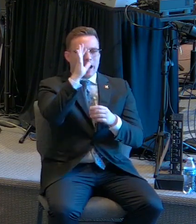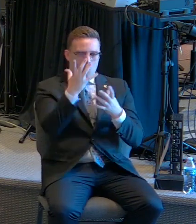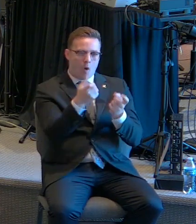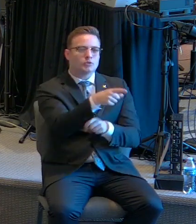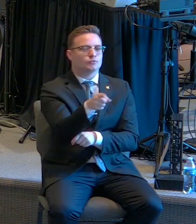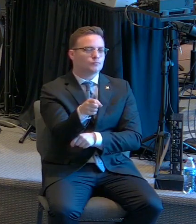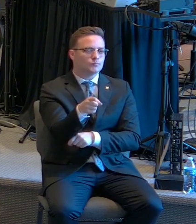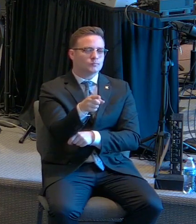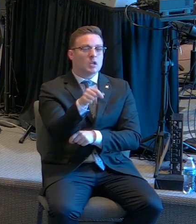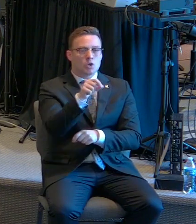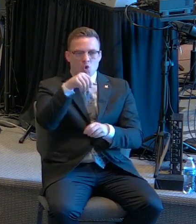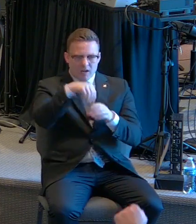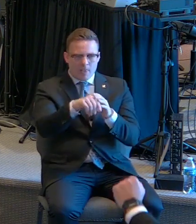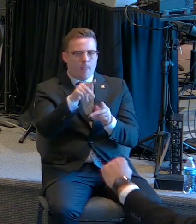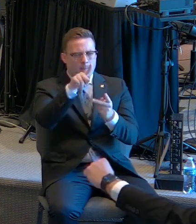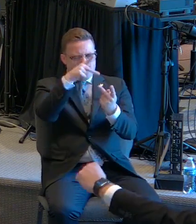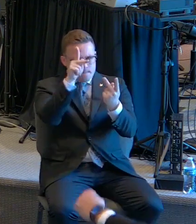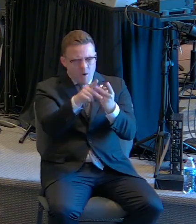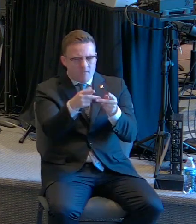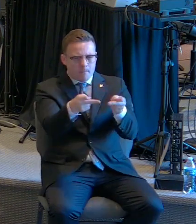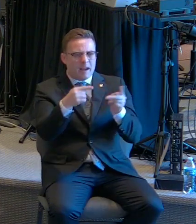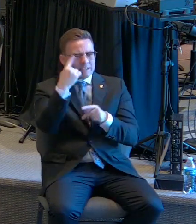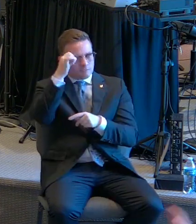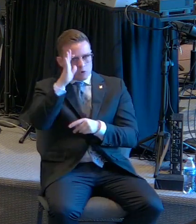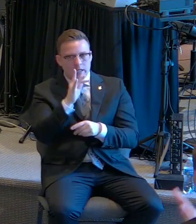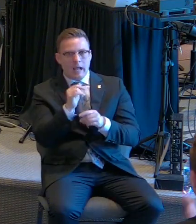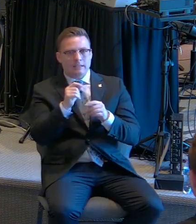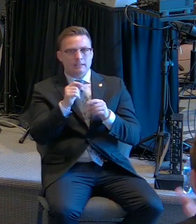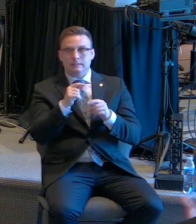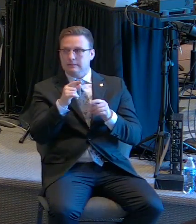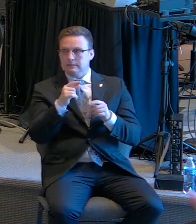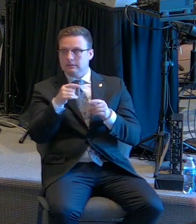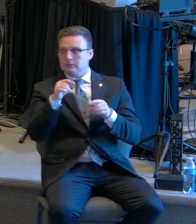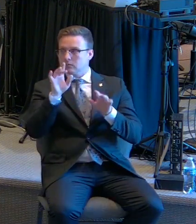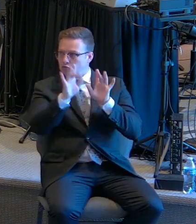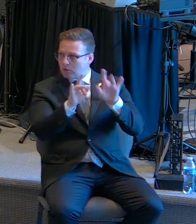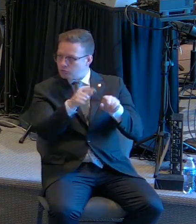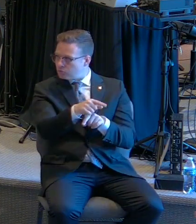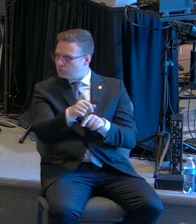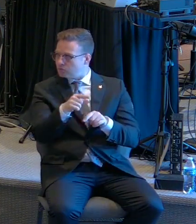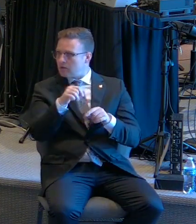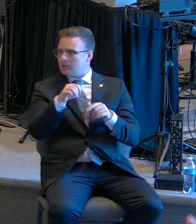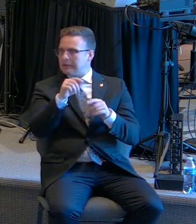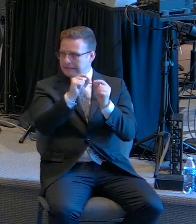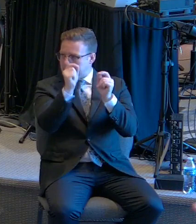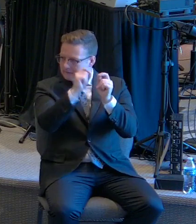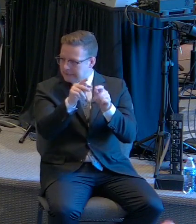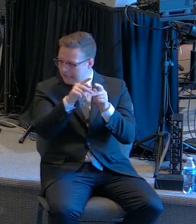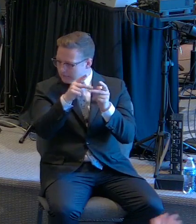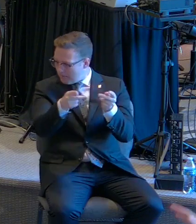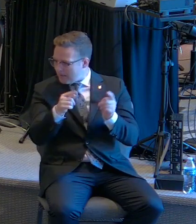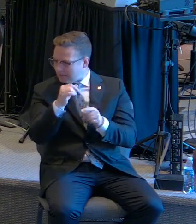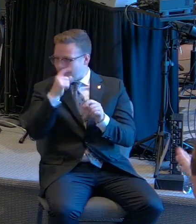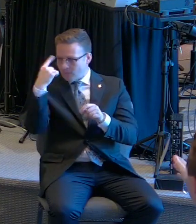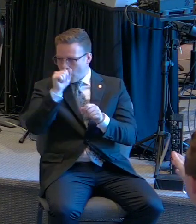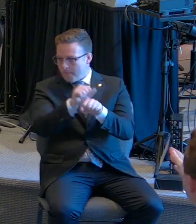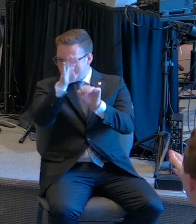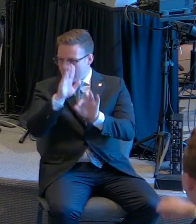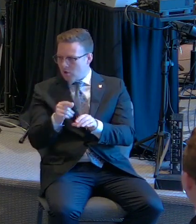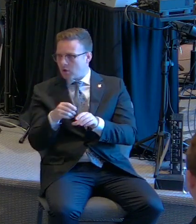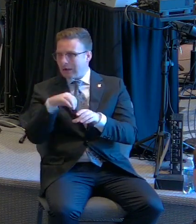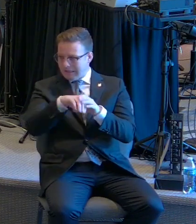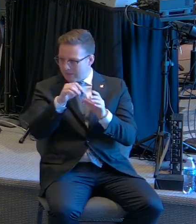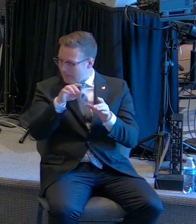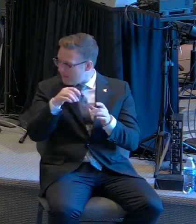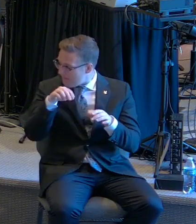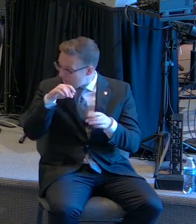exactly the perfect position to get your testimony. You're in exactly the perfect position to get your miracle right here